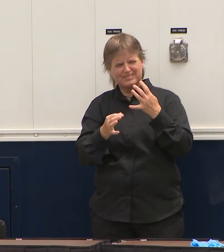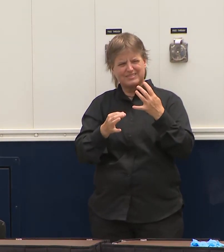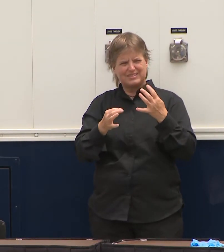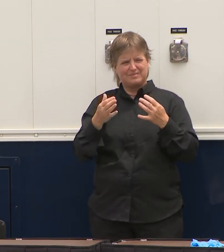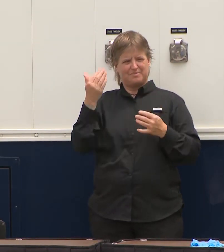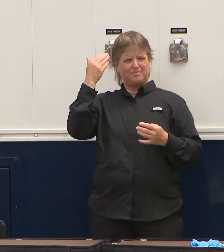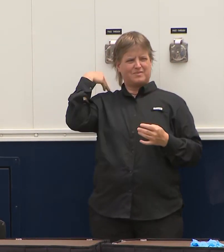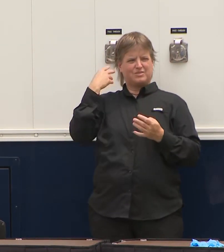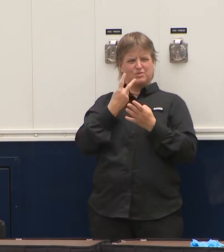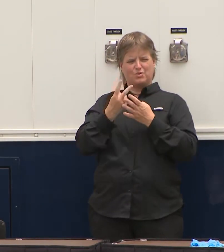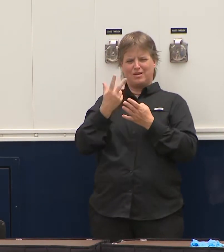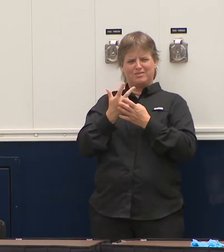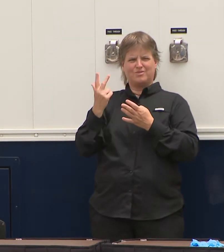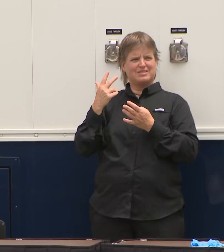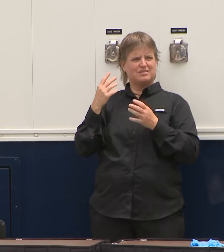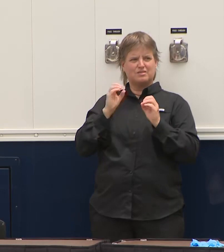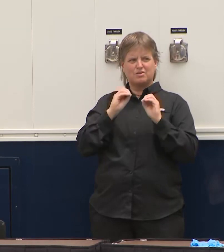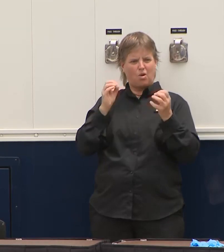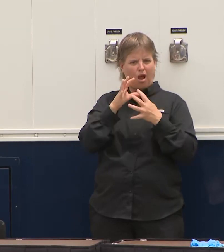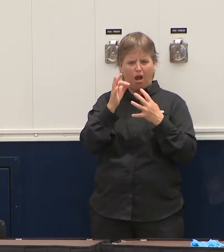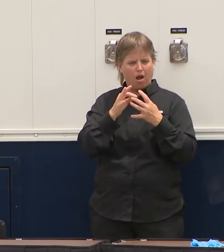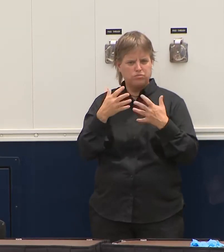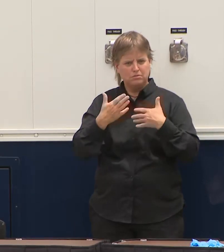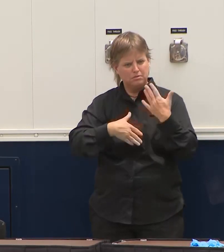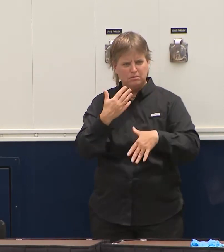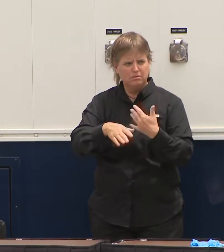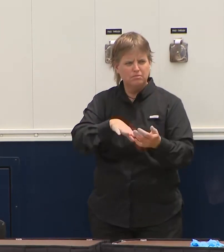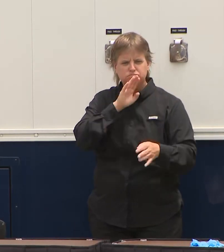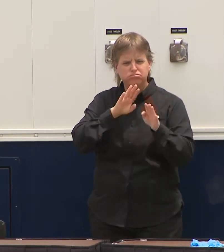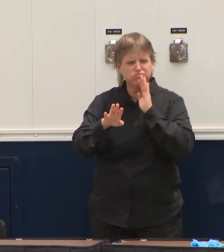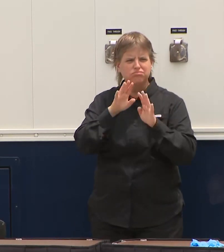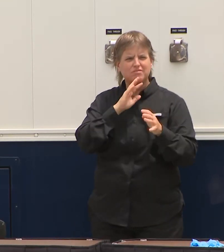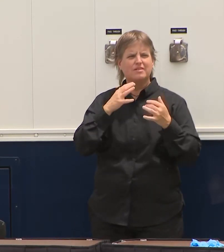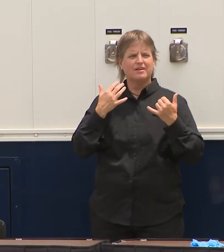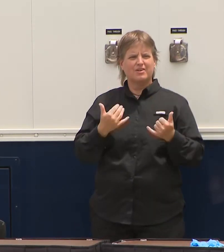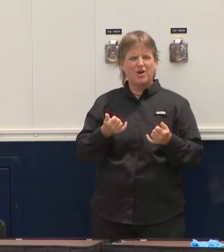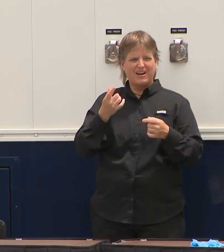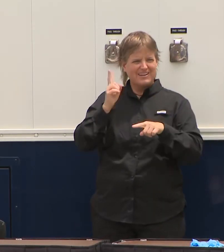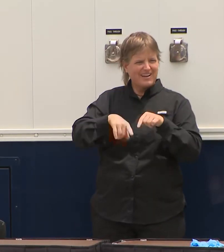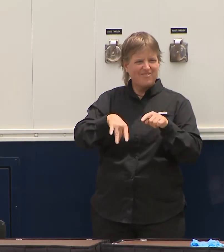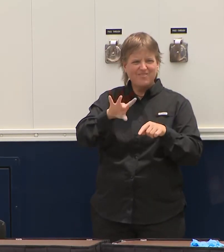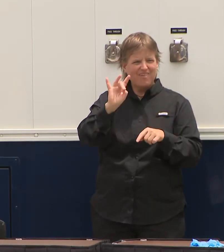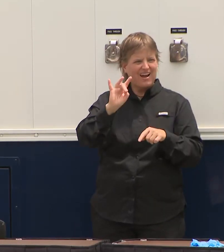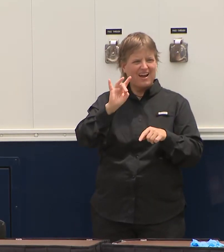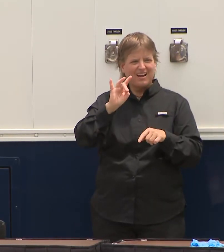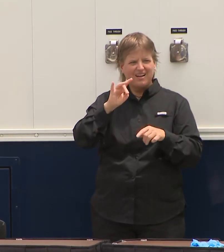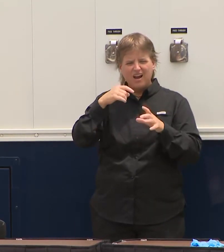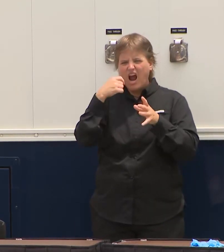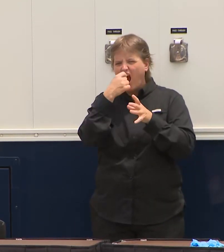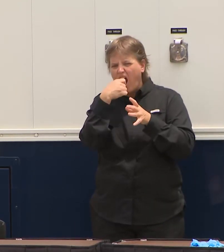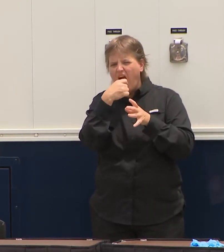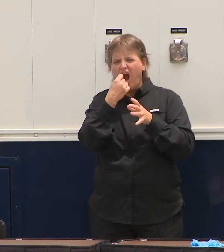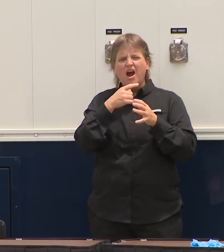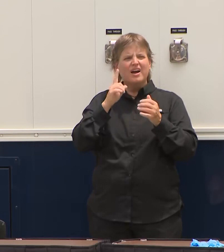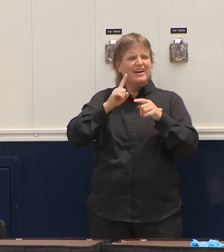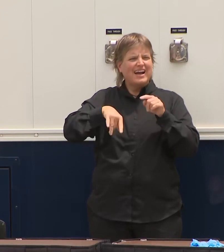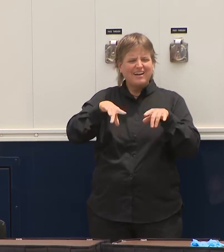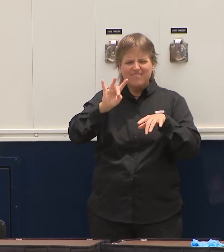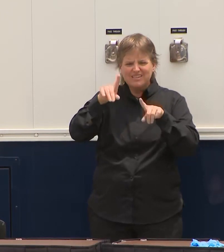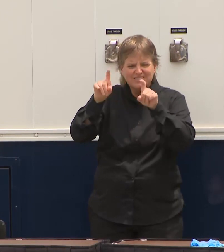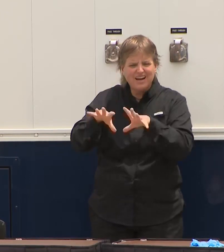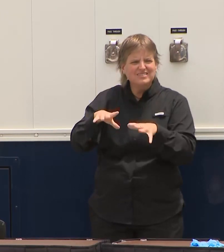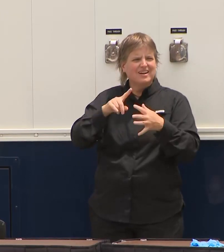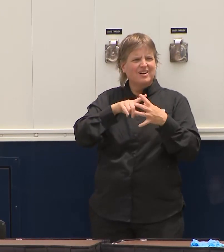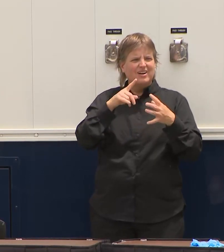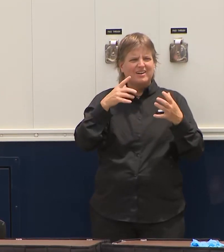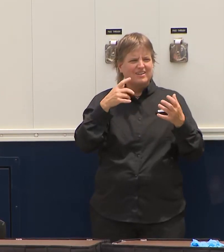for example, you go back four weeks, I it was hard to find even a swab to test somebody for this. Now we have this five